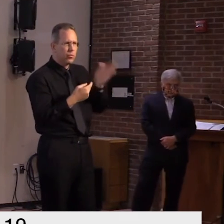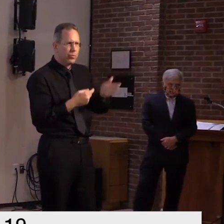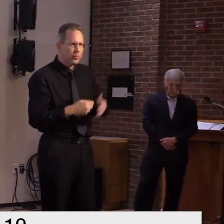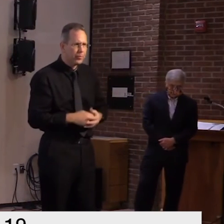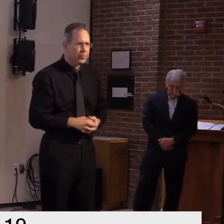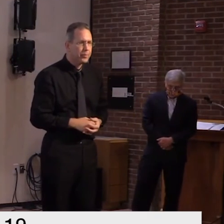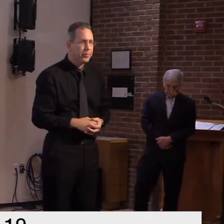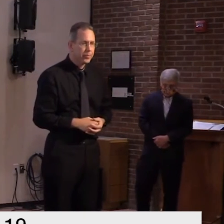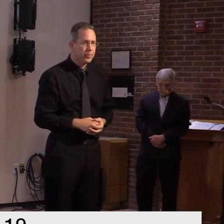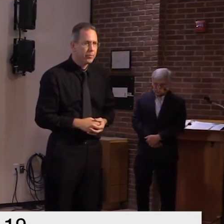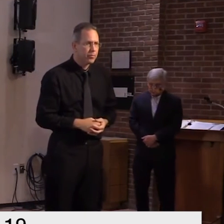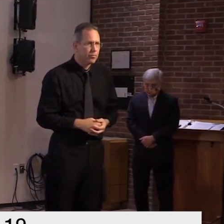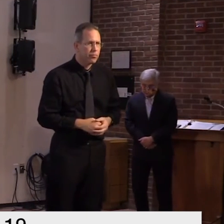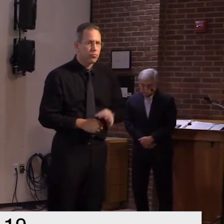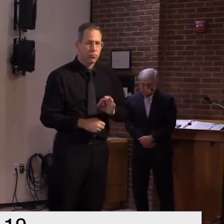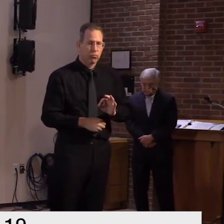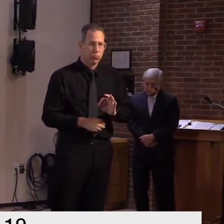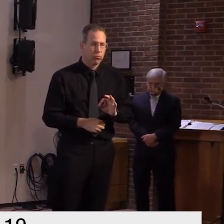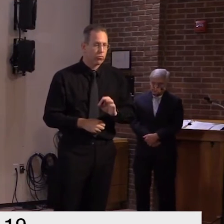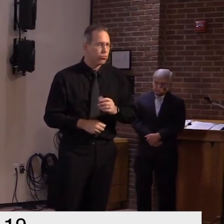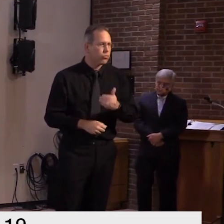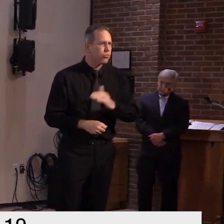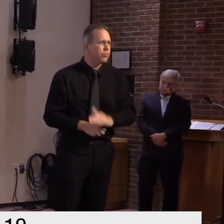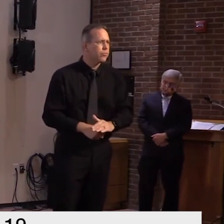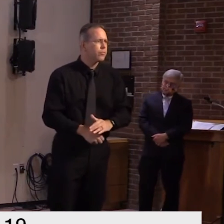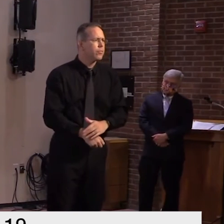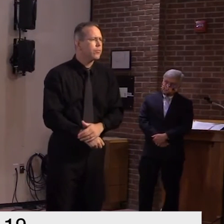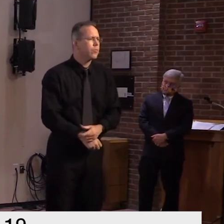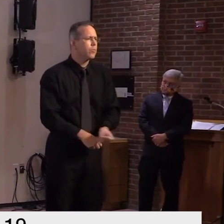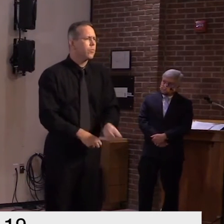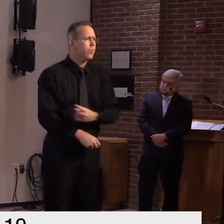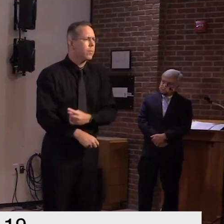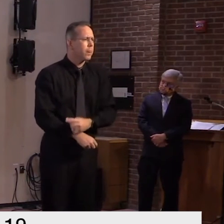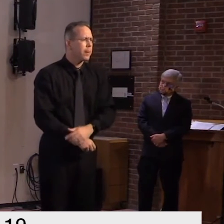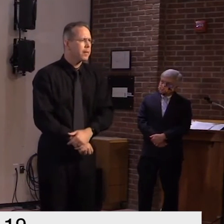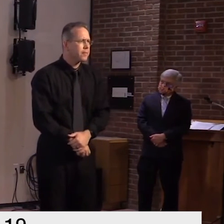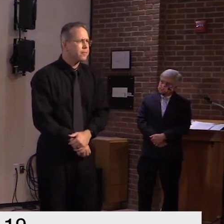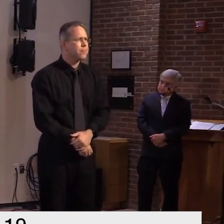hello i think this is a question for dr will be